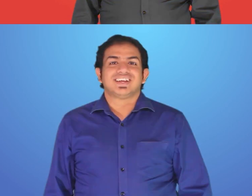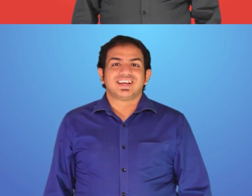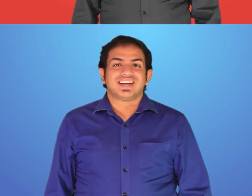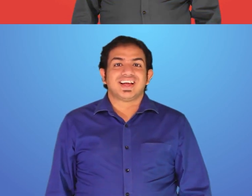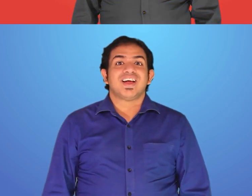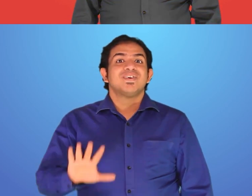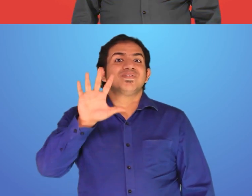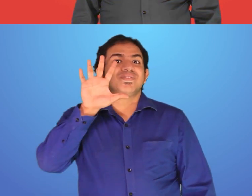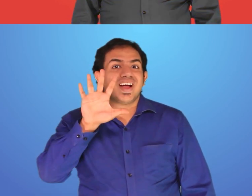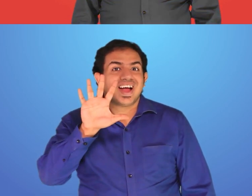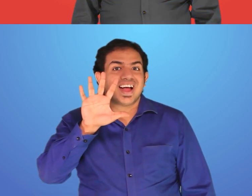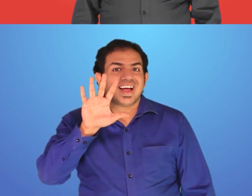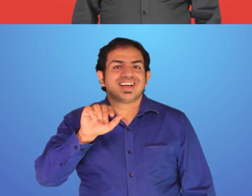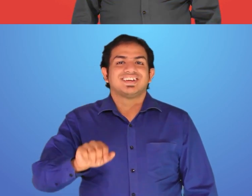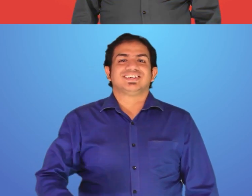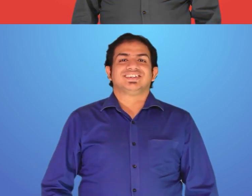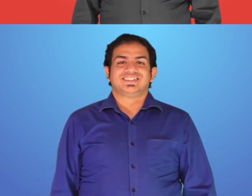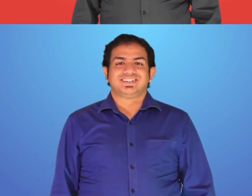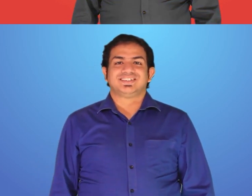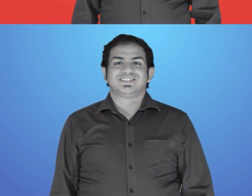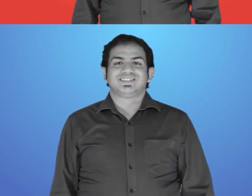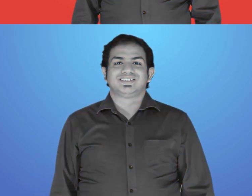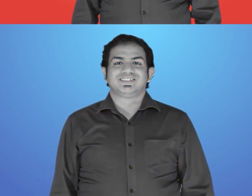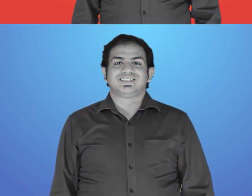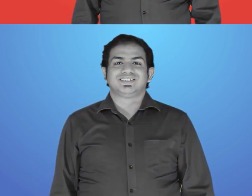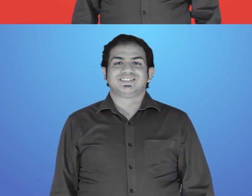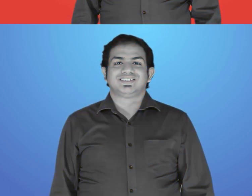Five and five.